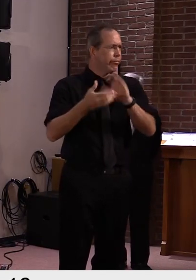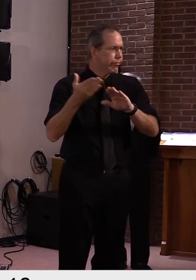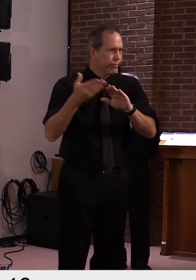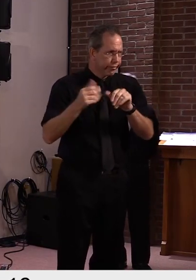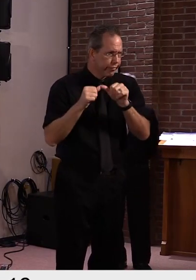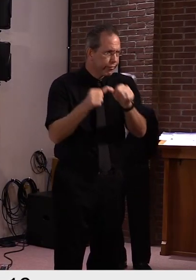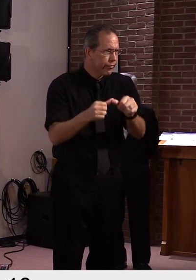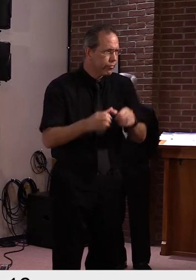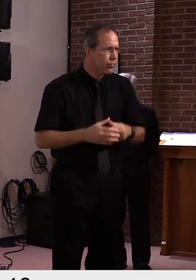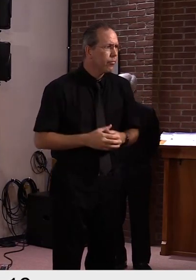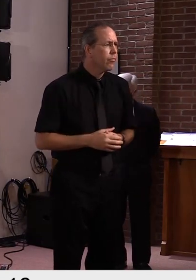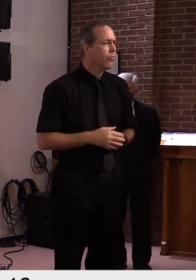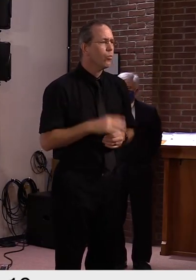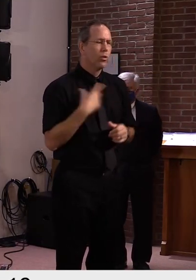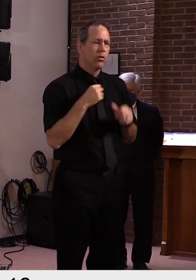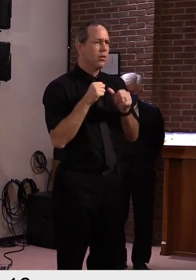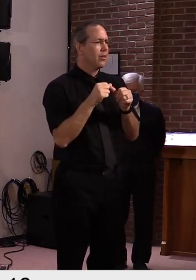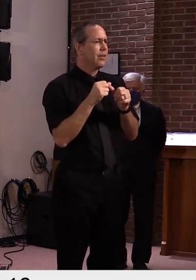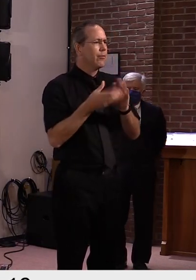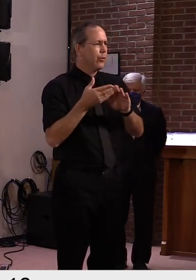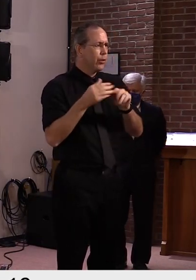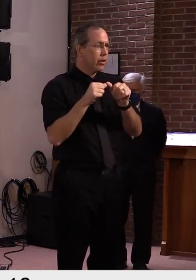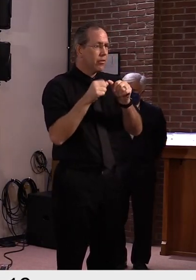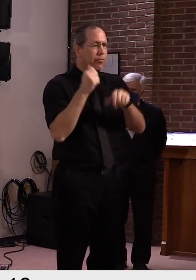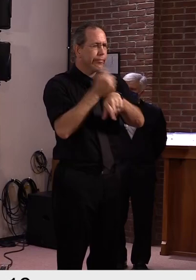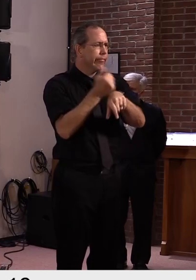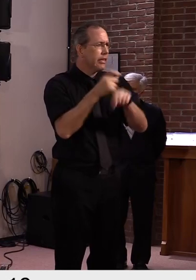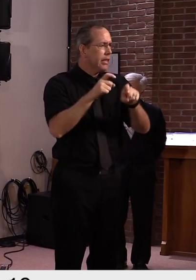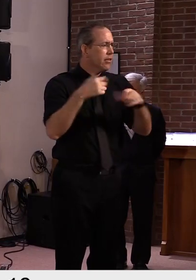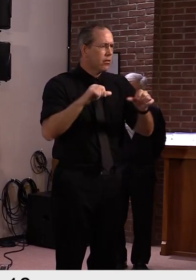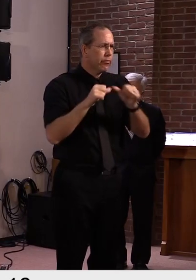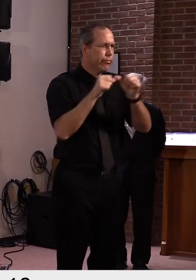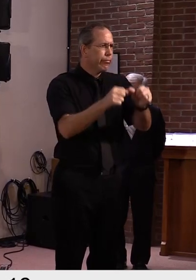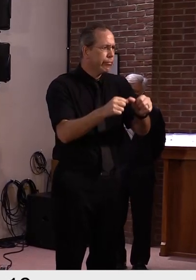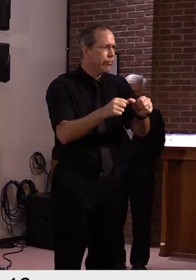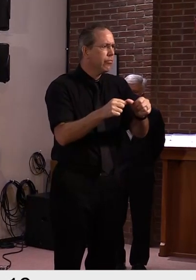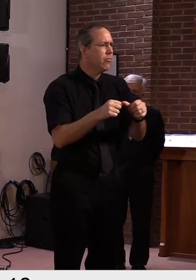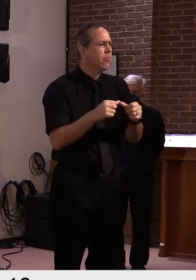we'll continue, uh, with that approach and, and hopefully enhance it a bit. Dr. Levine?